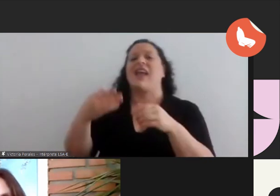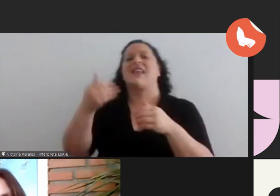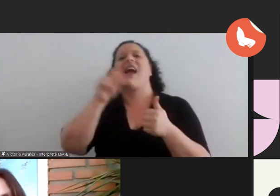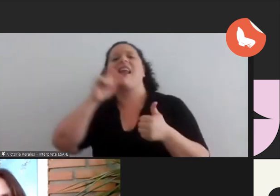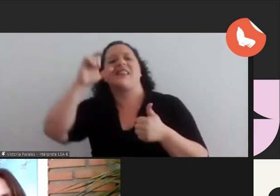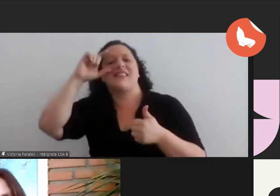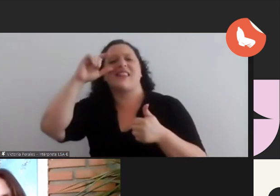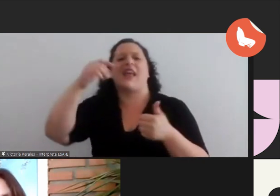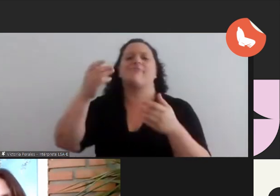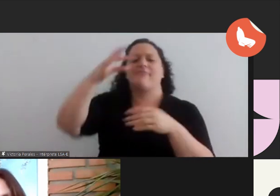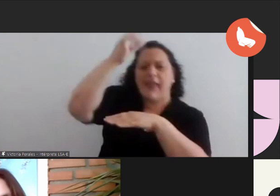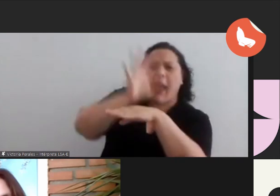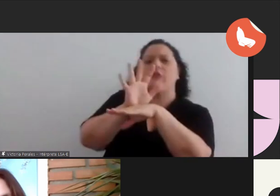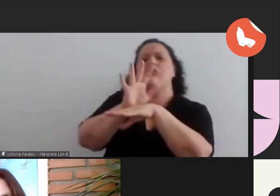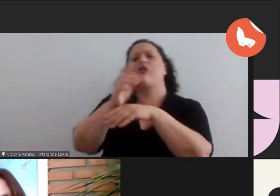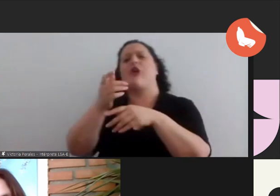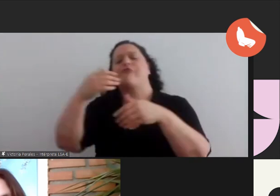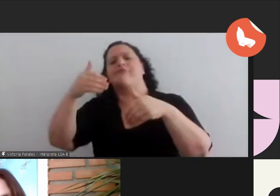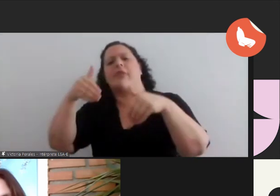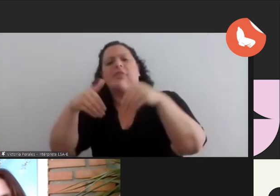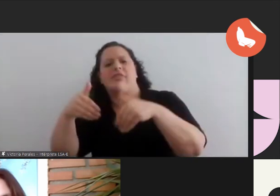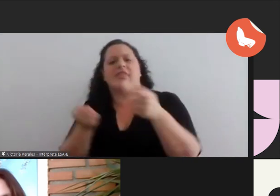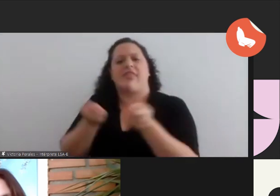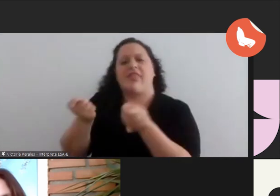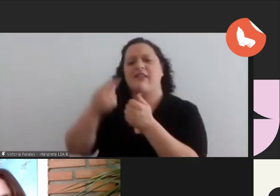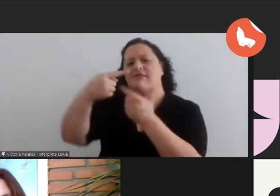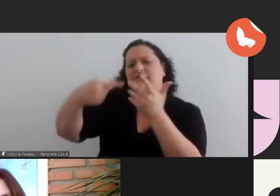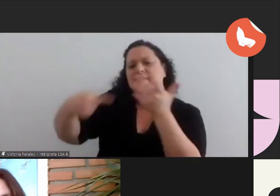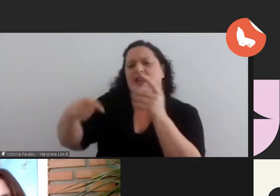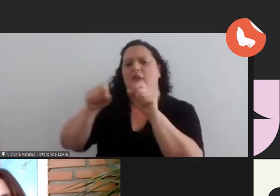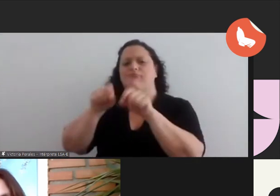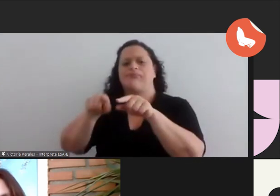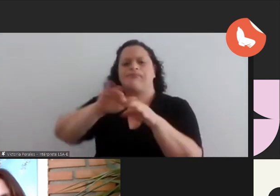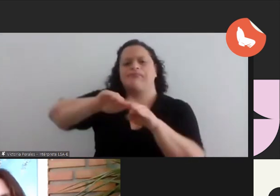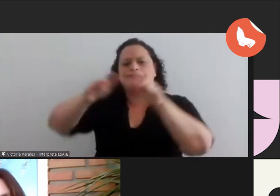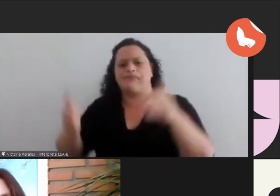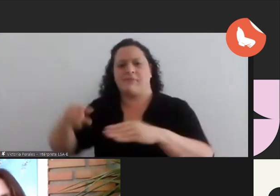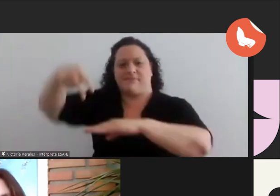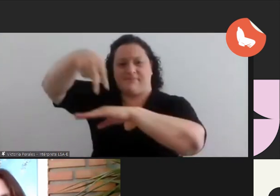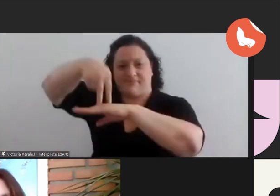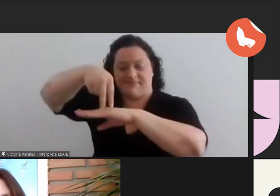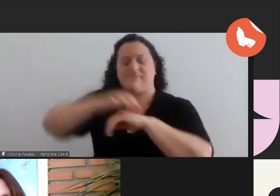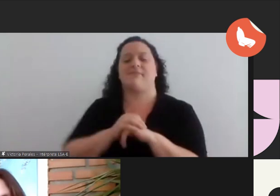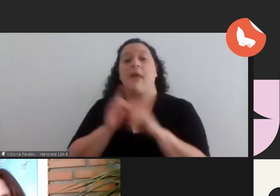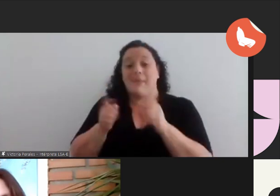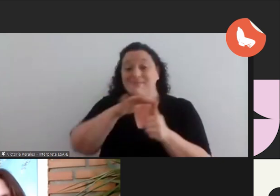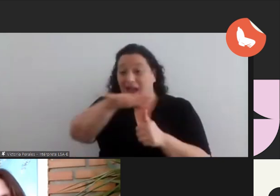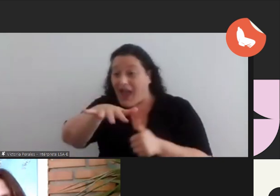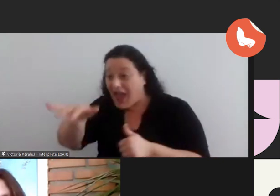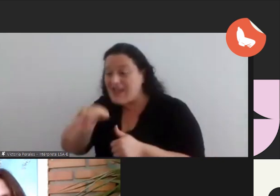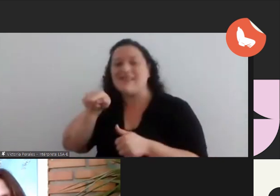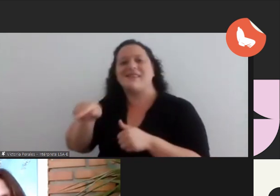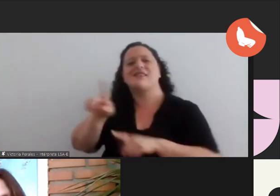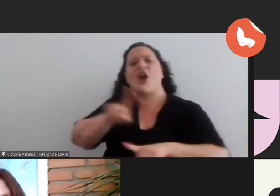from 2014 to 2017. in these areas she coordinating the programming